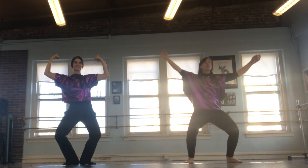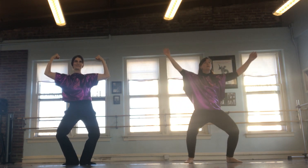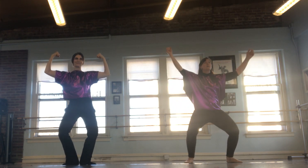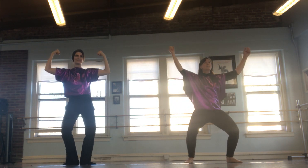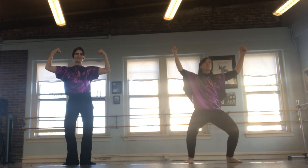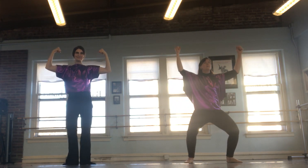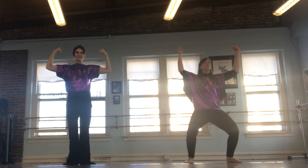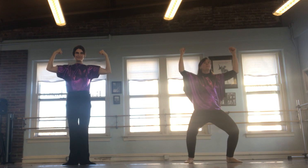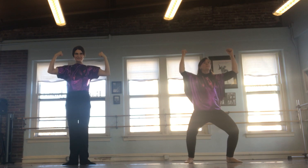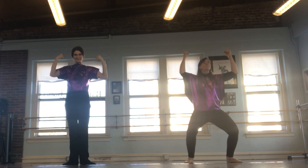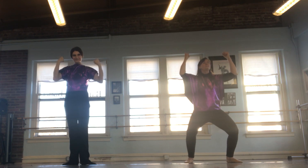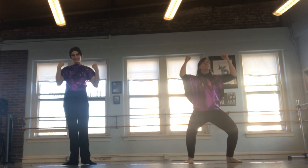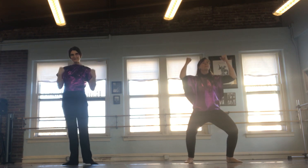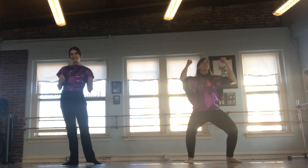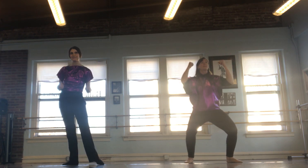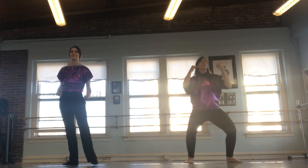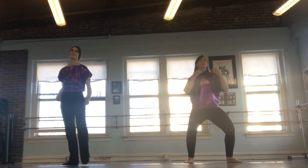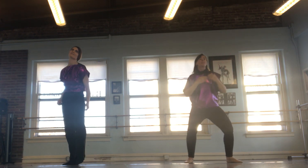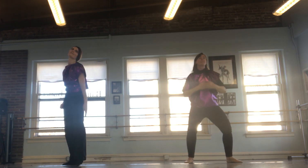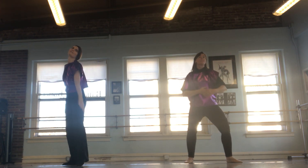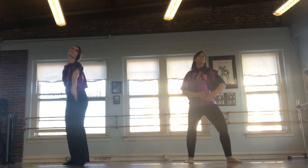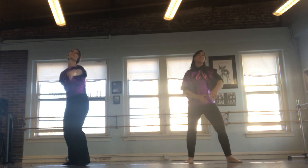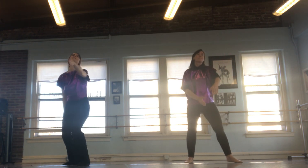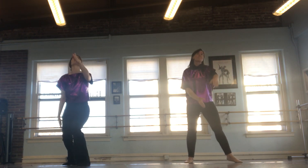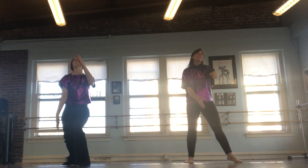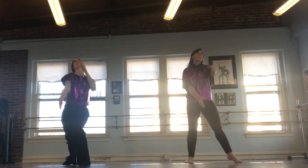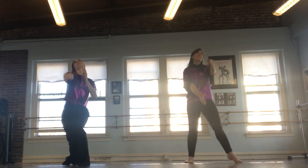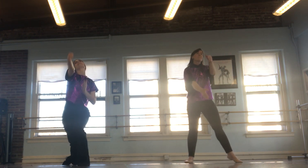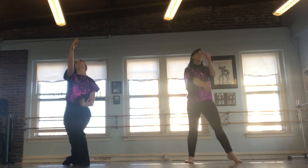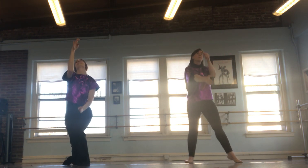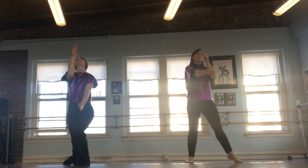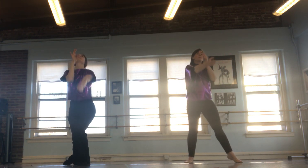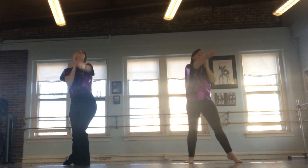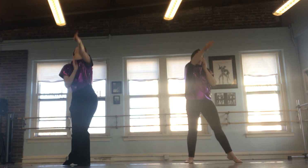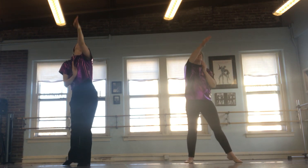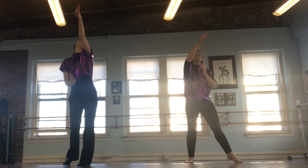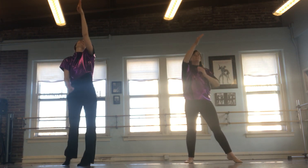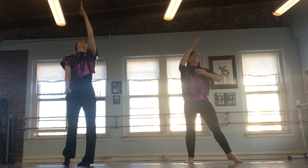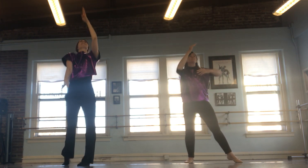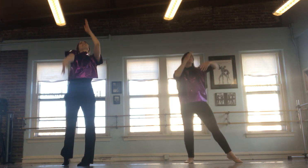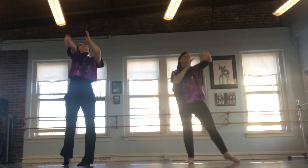attends in Please